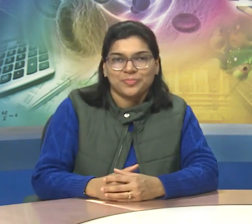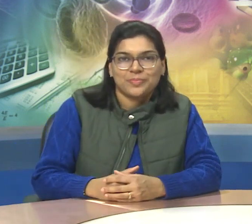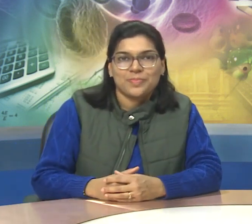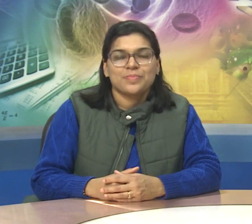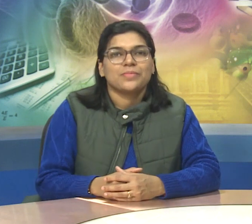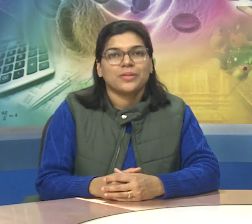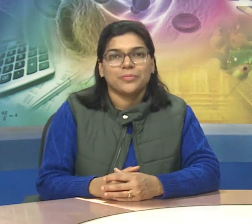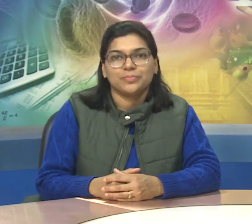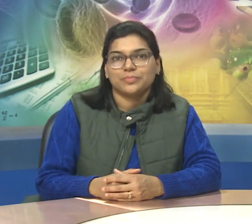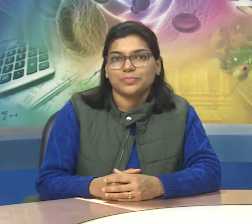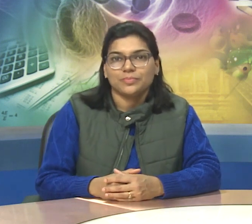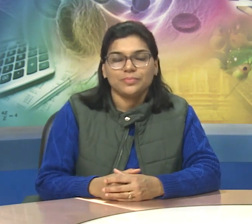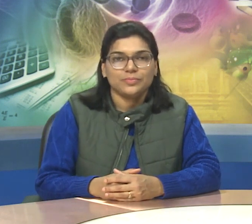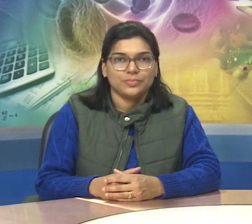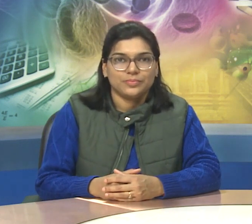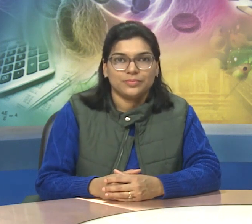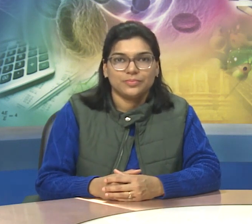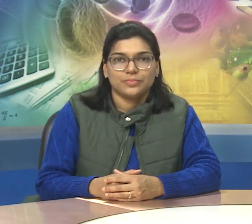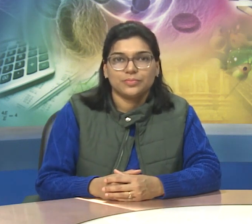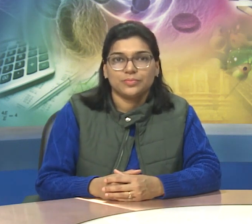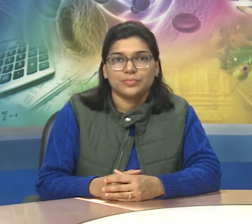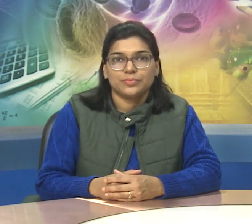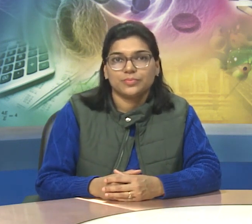and policy underlining it.